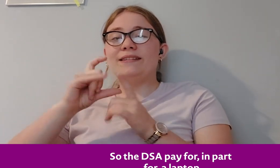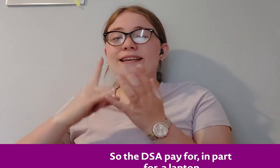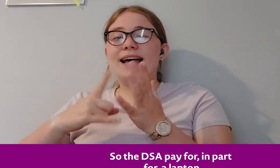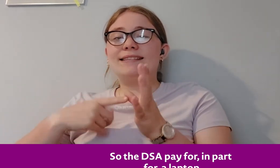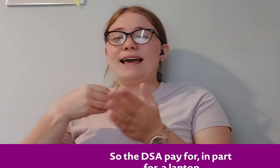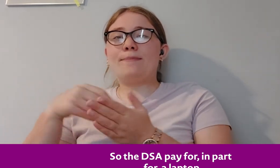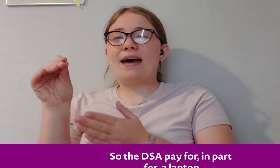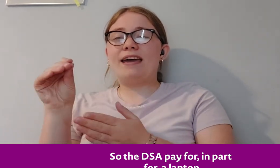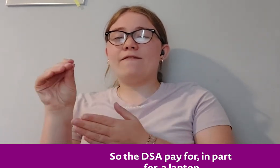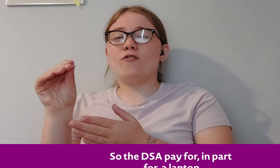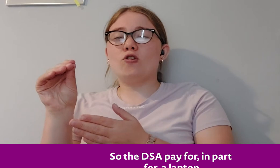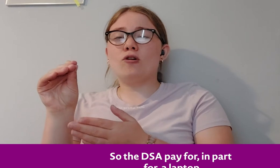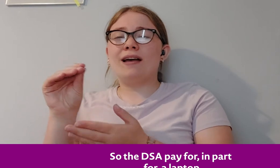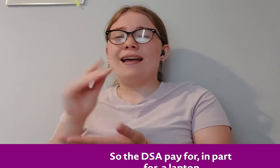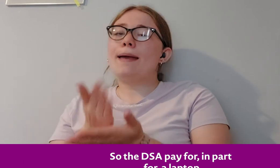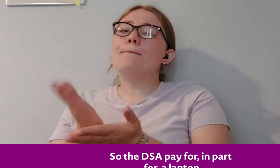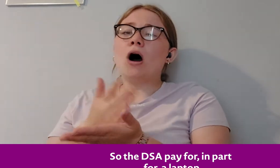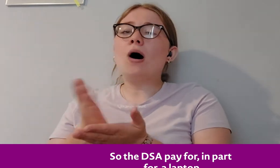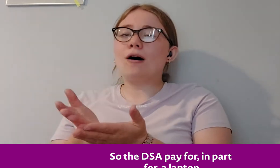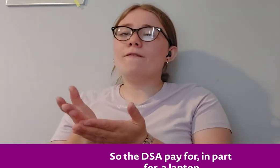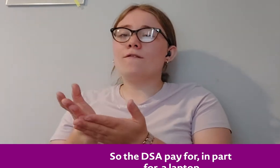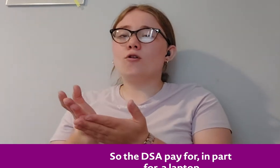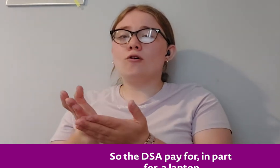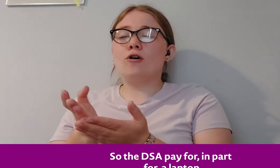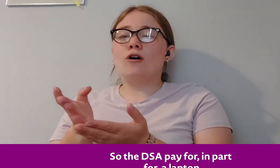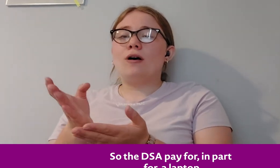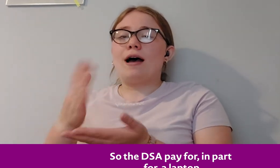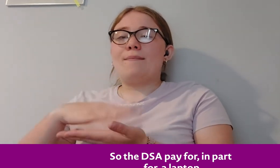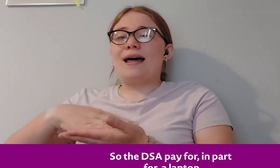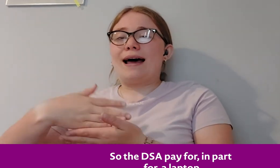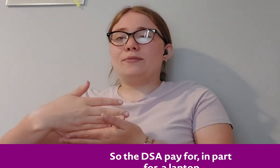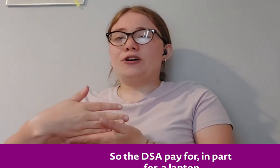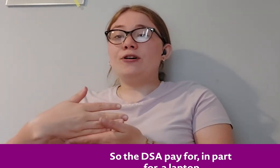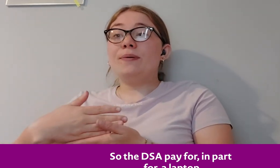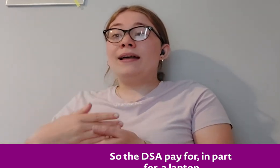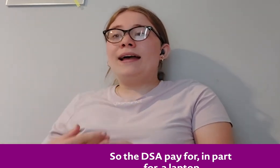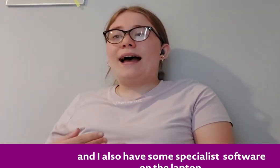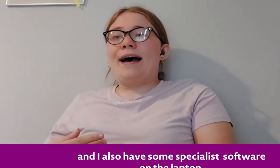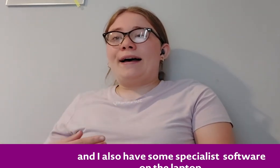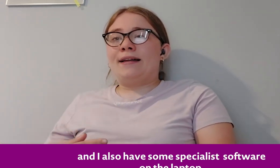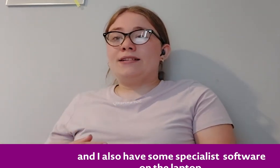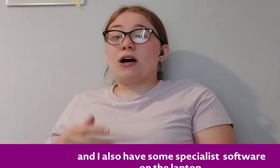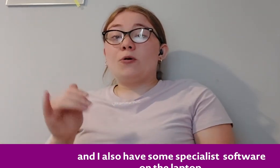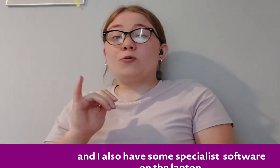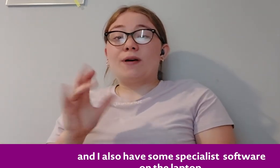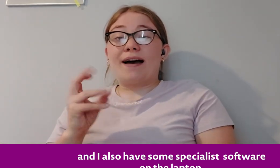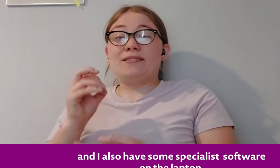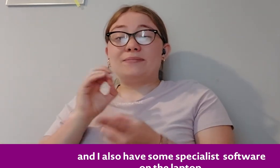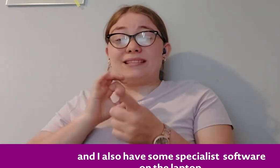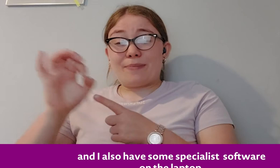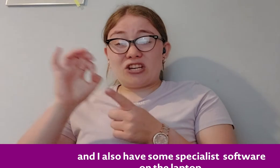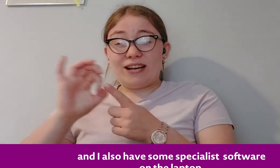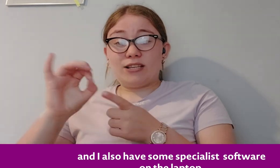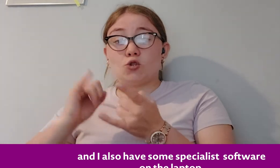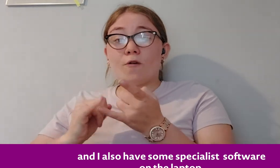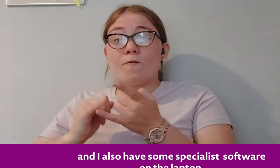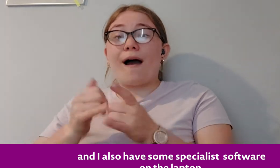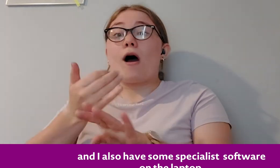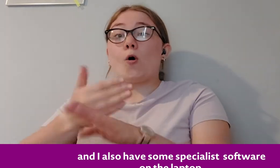DSA pay for in part for a laptop. And I also have some specialist software on